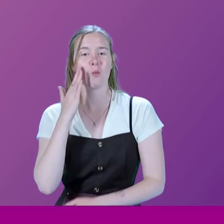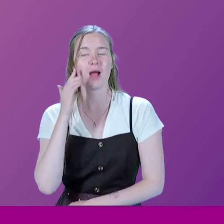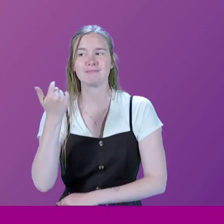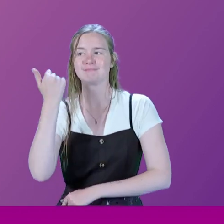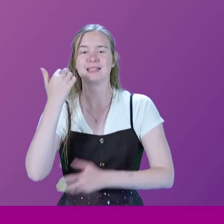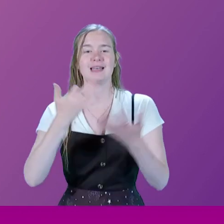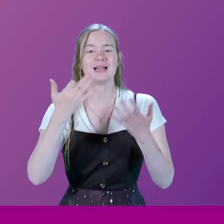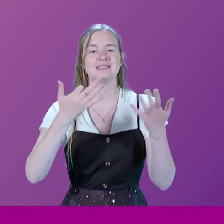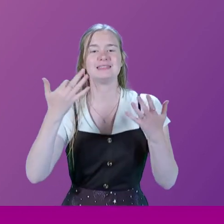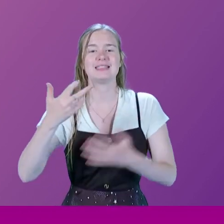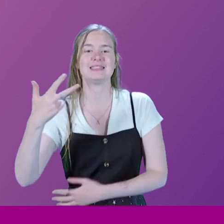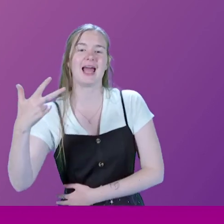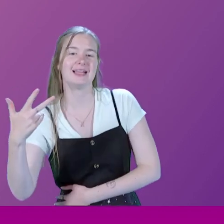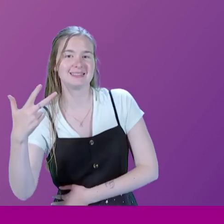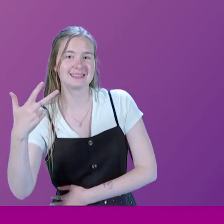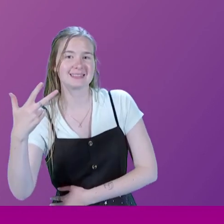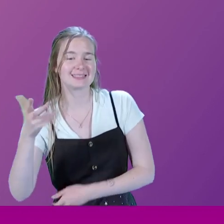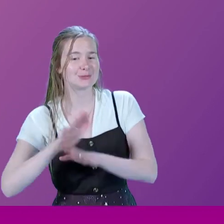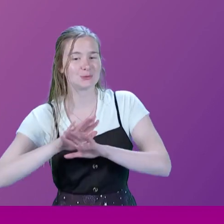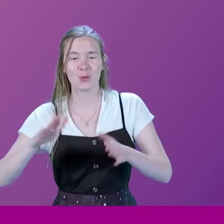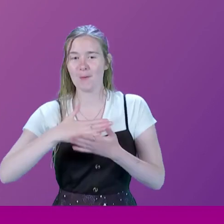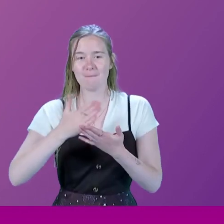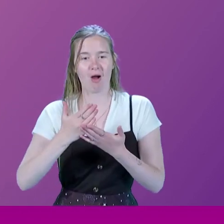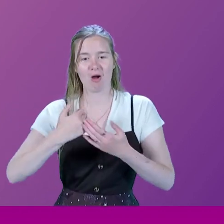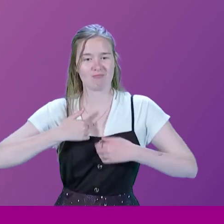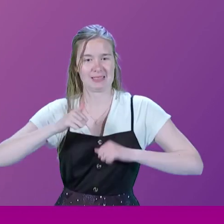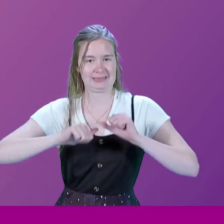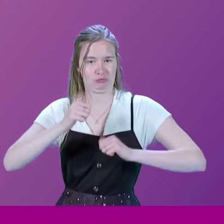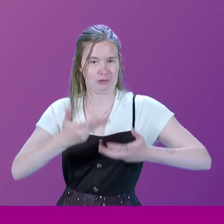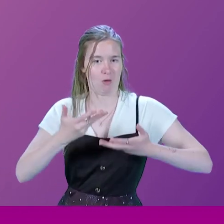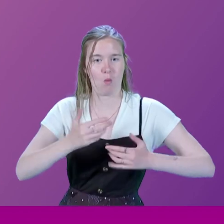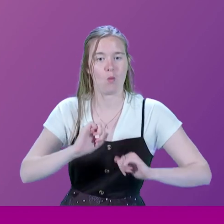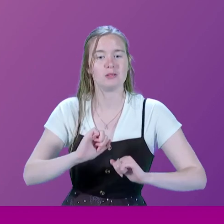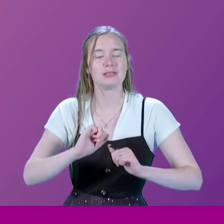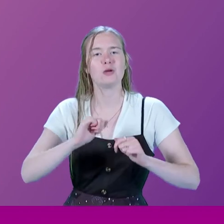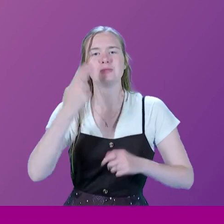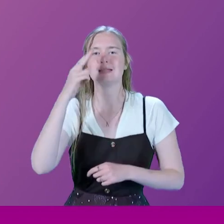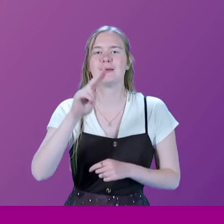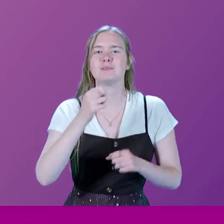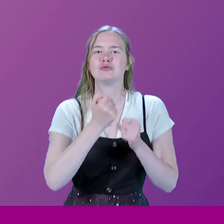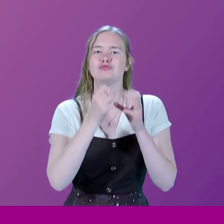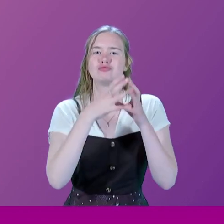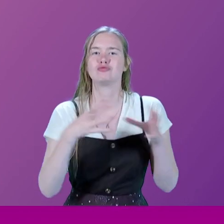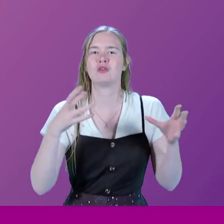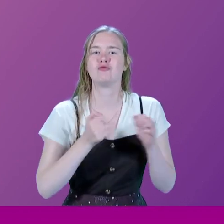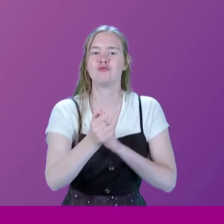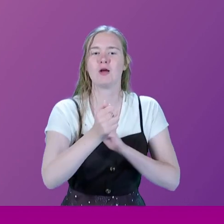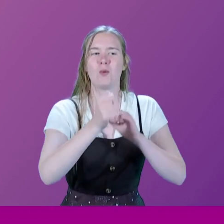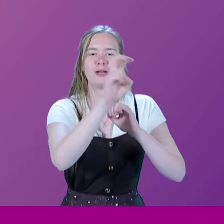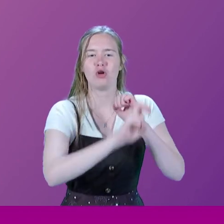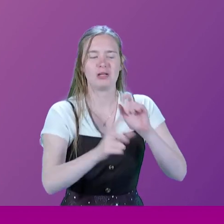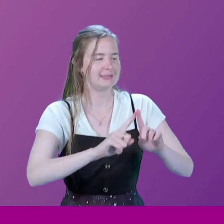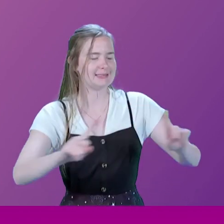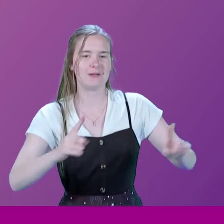which was not part of the series that I now do. It was part of a series called Great Railway Journeys, which had a different